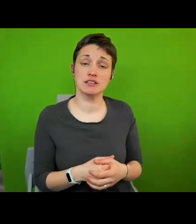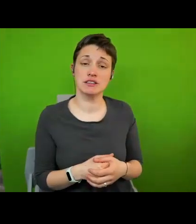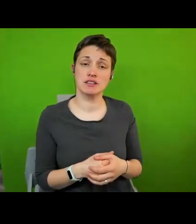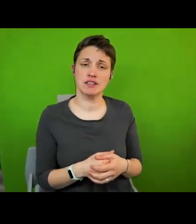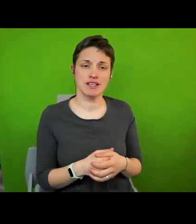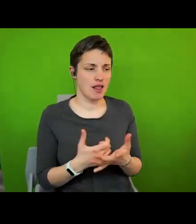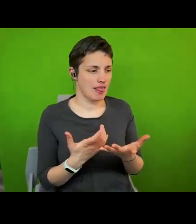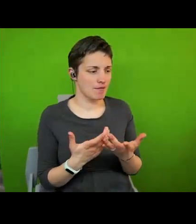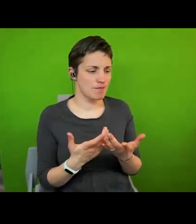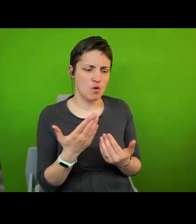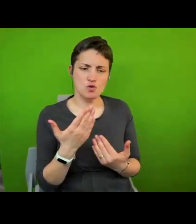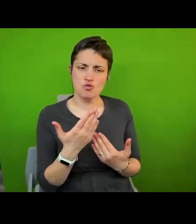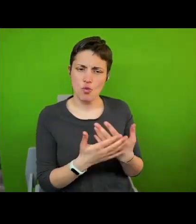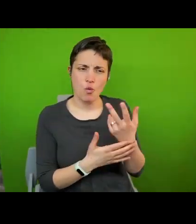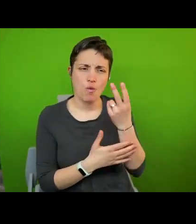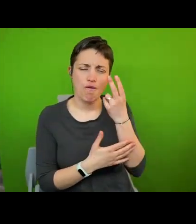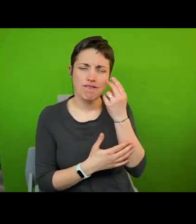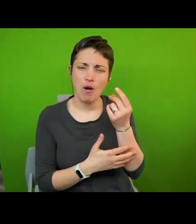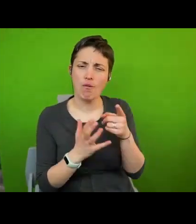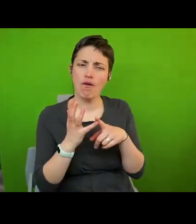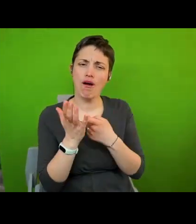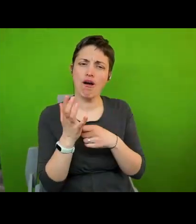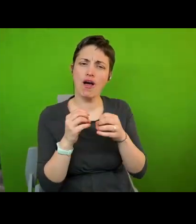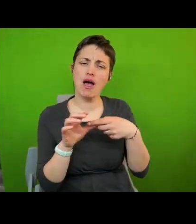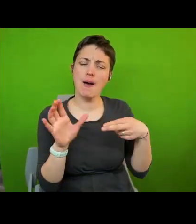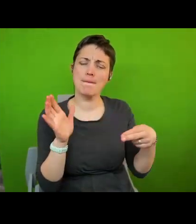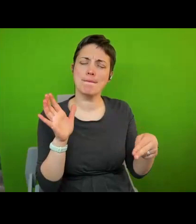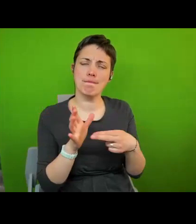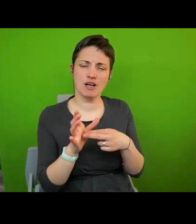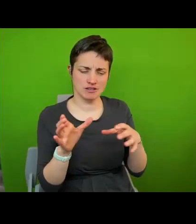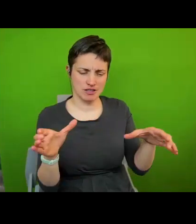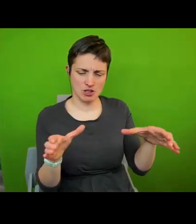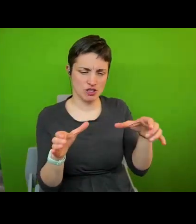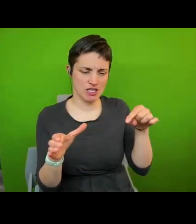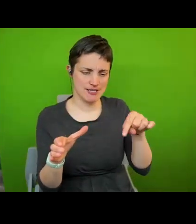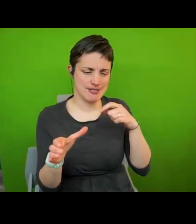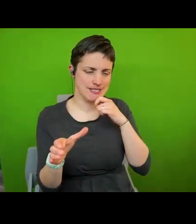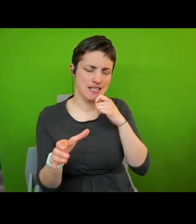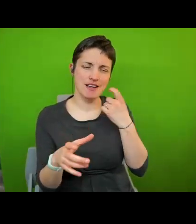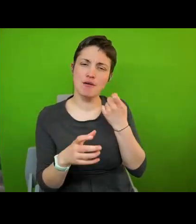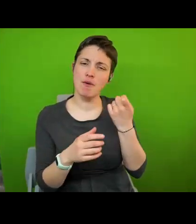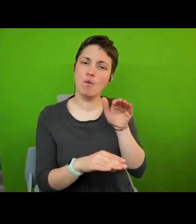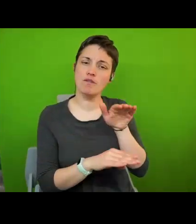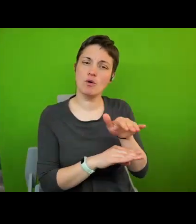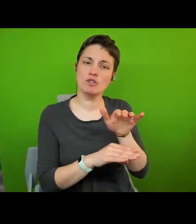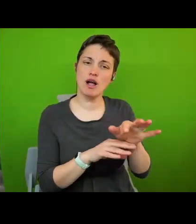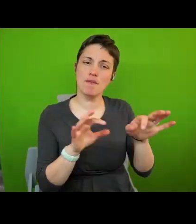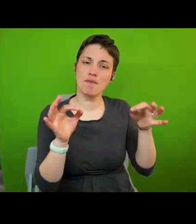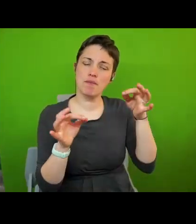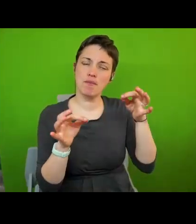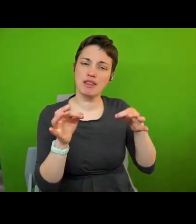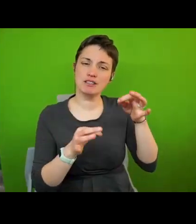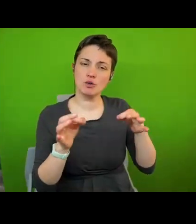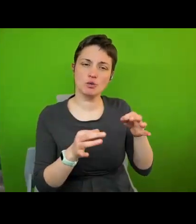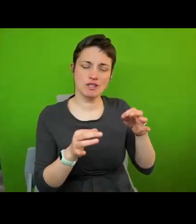agency raises of course a number of questions as to the future legal and political status of cities in the